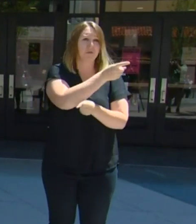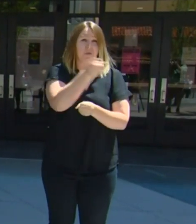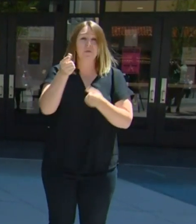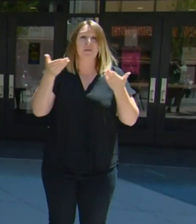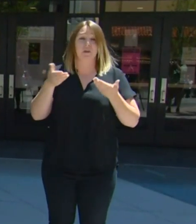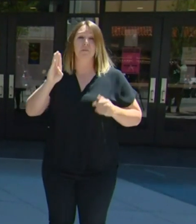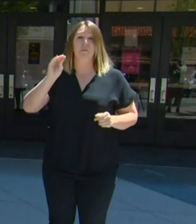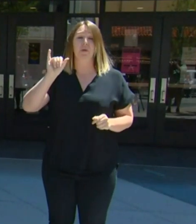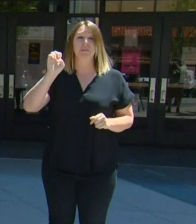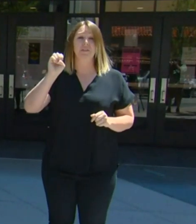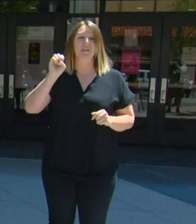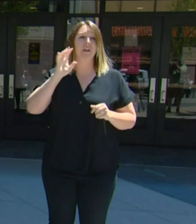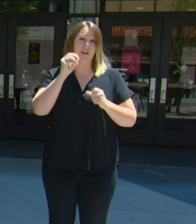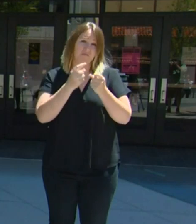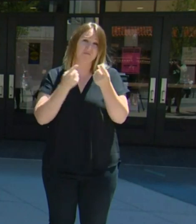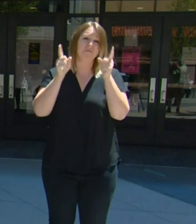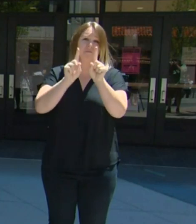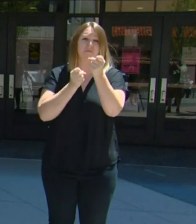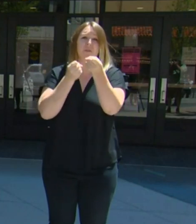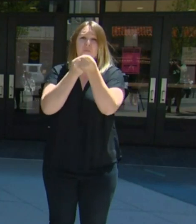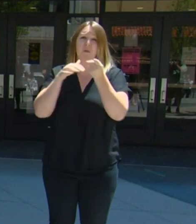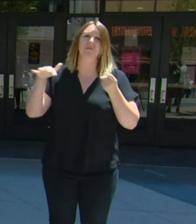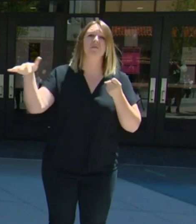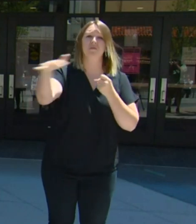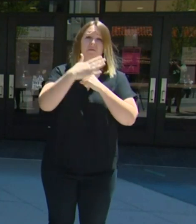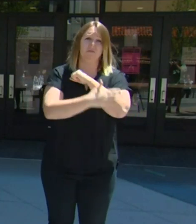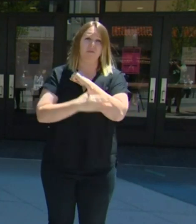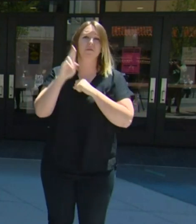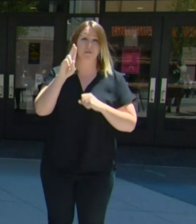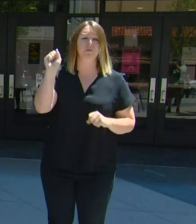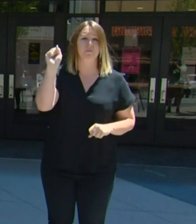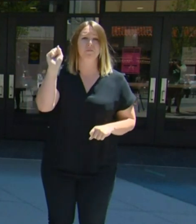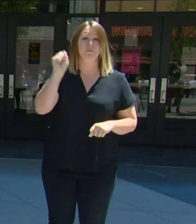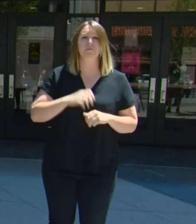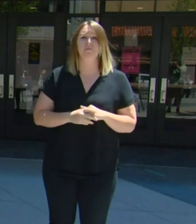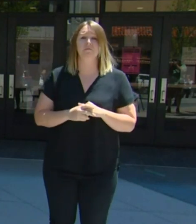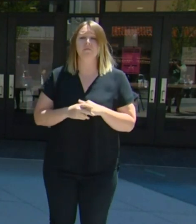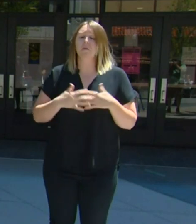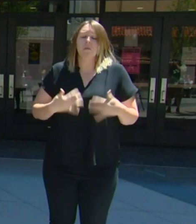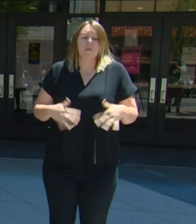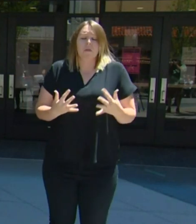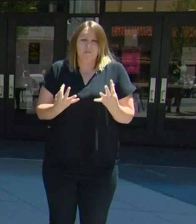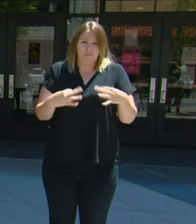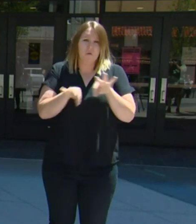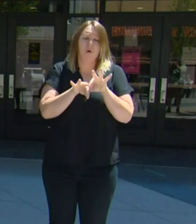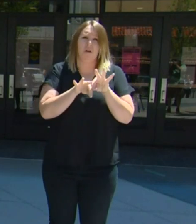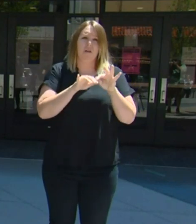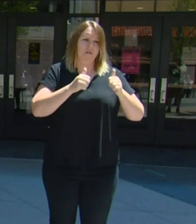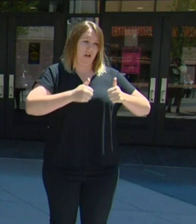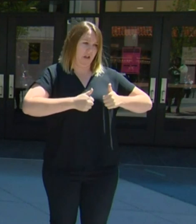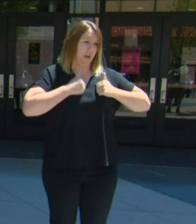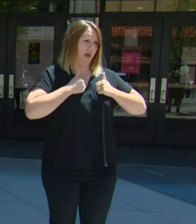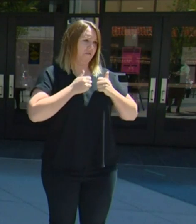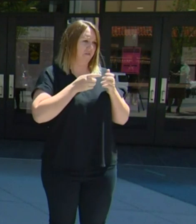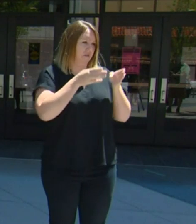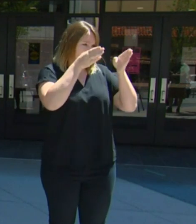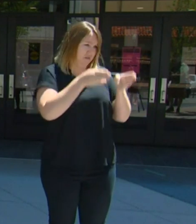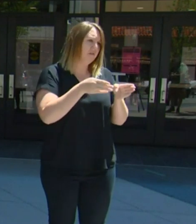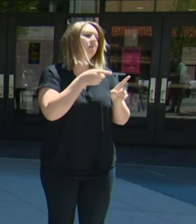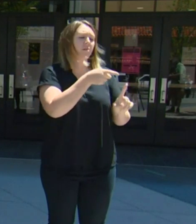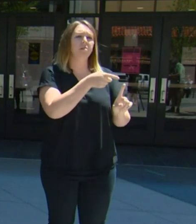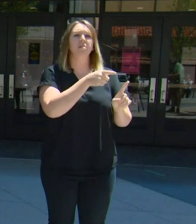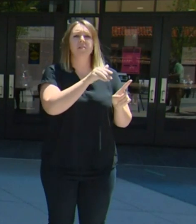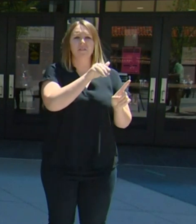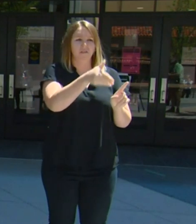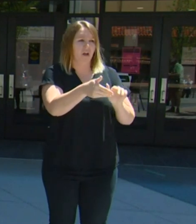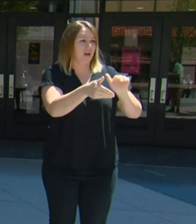and it's incredibly important that we honor the life and legacy of those who did and have lost